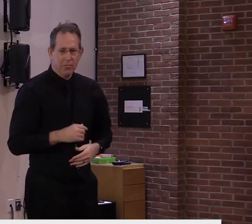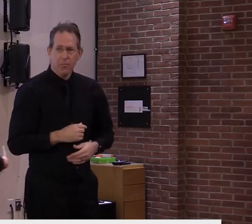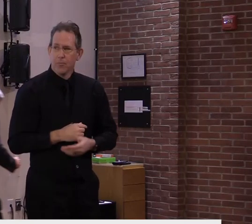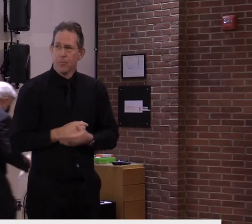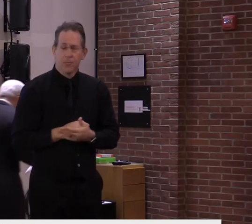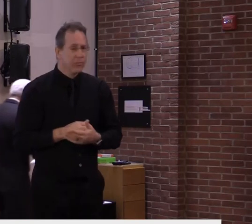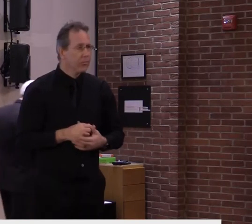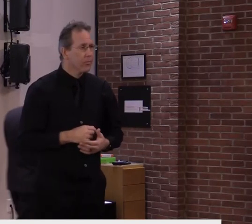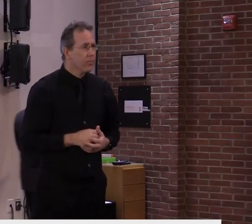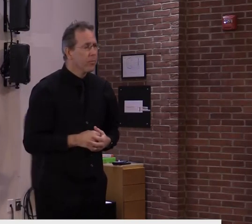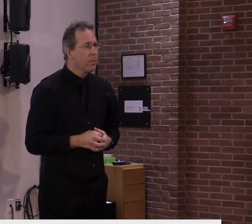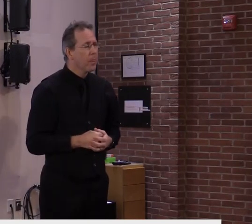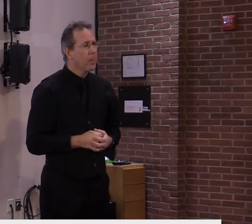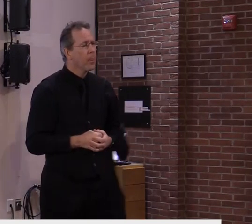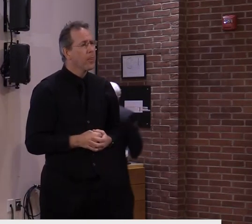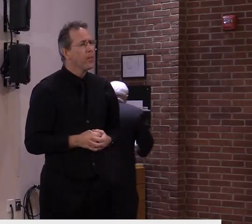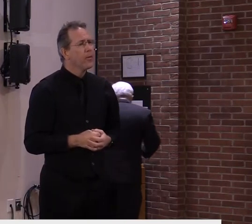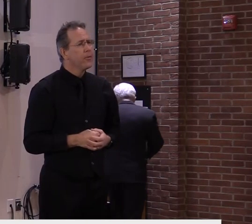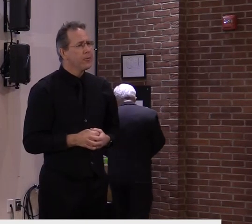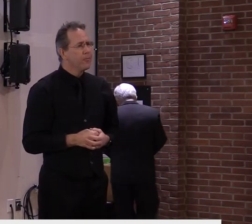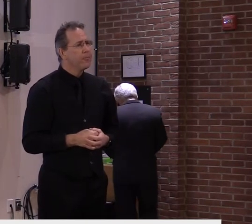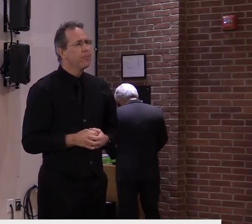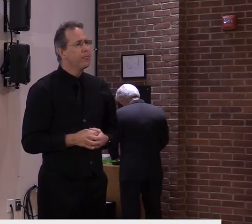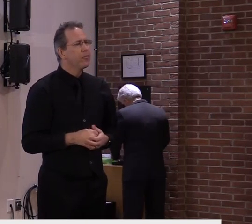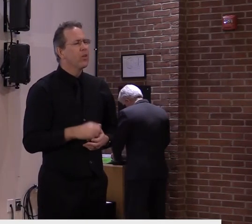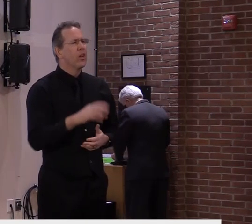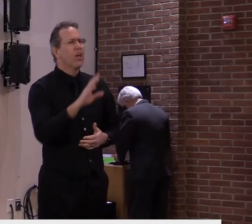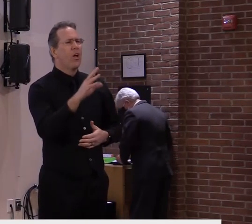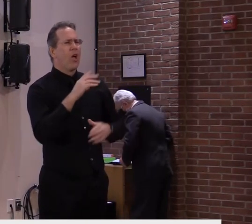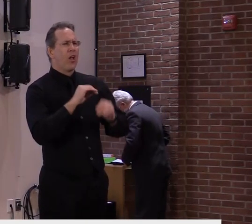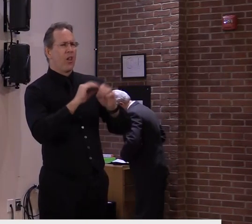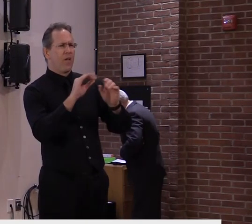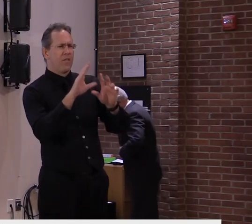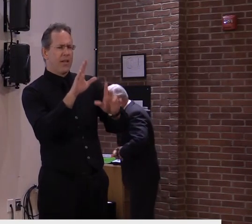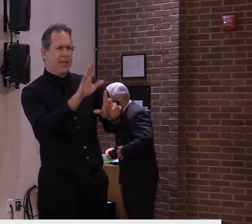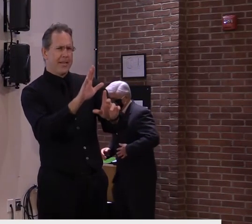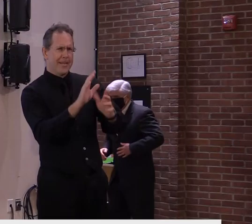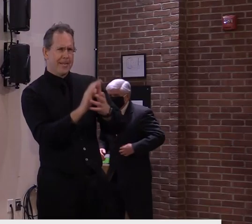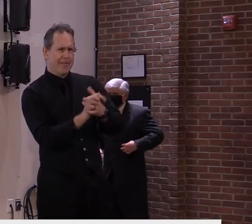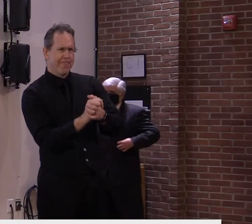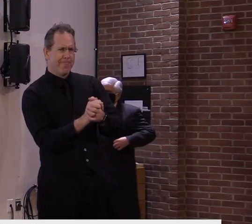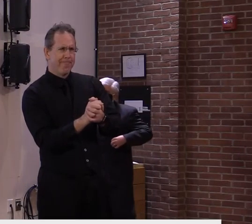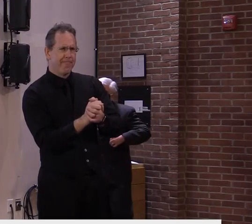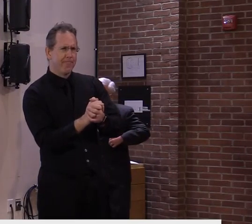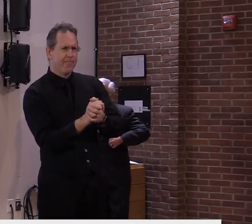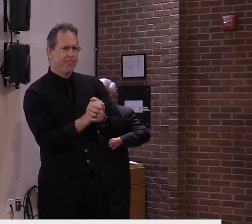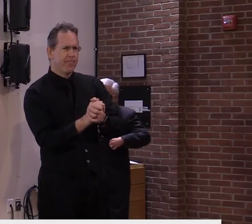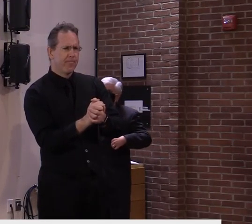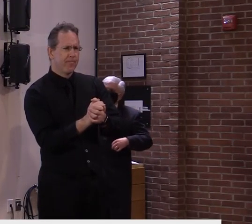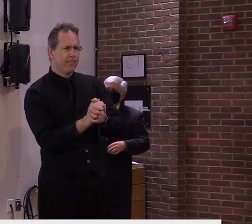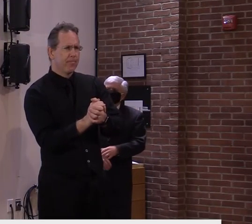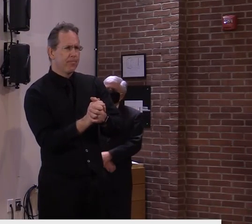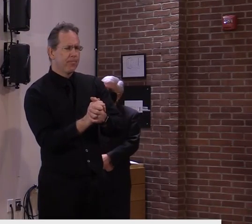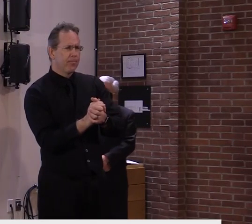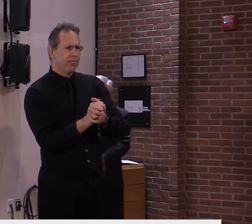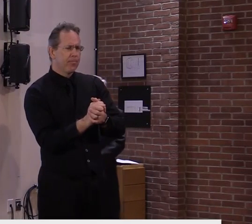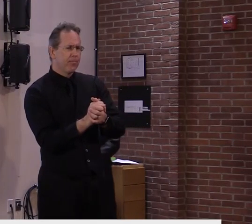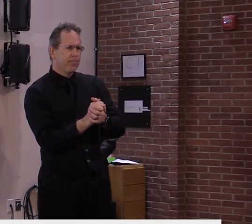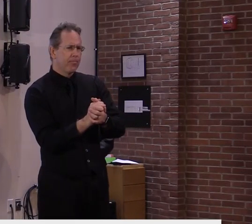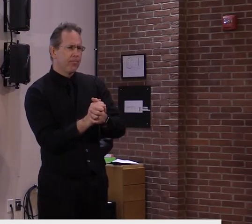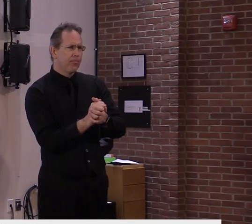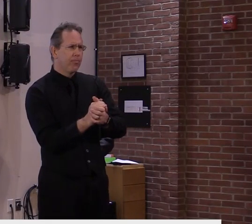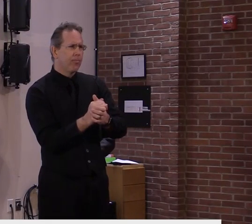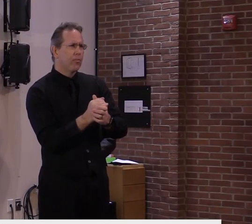Just wanted – excuse me. Just wanted to clear up when we were talking about health equity